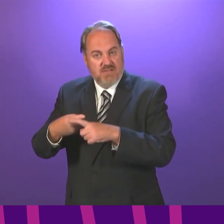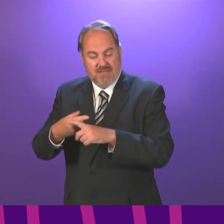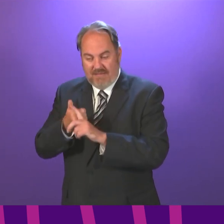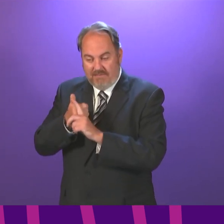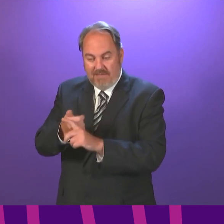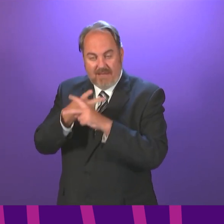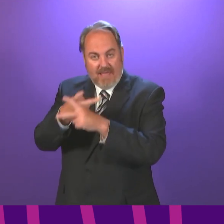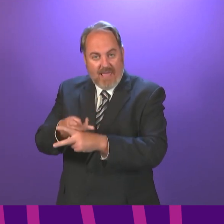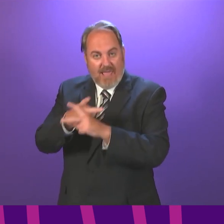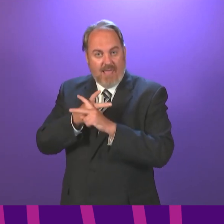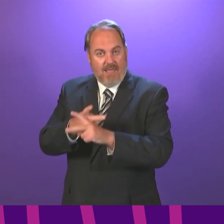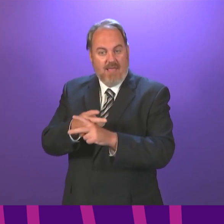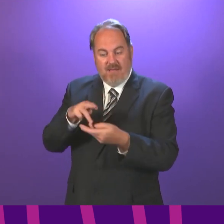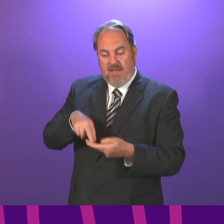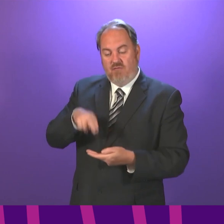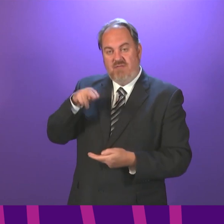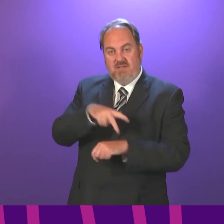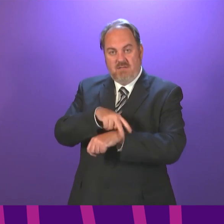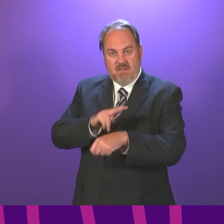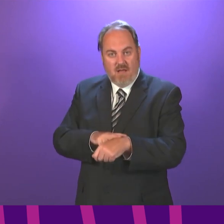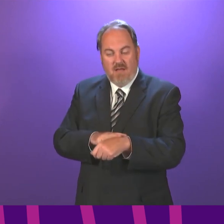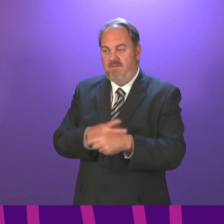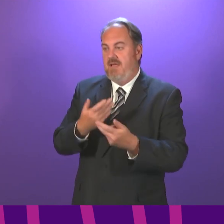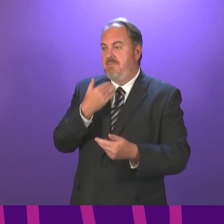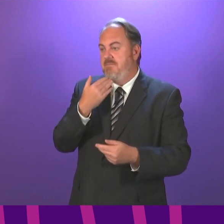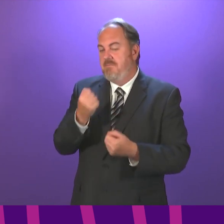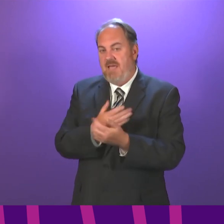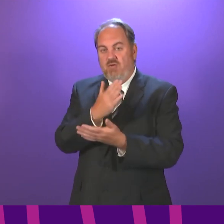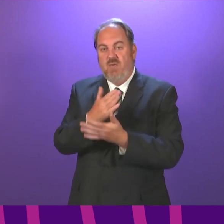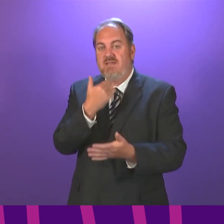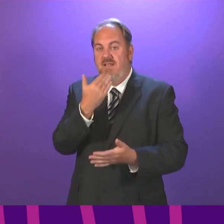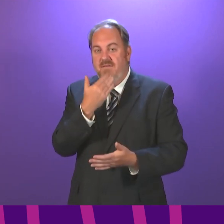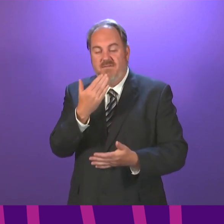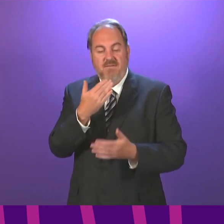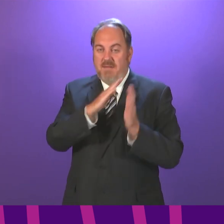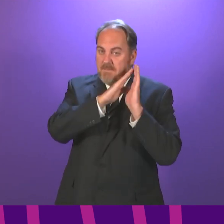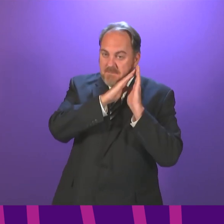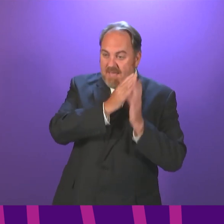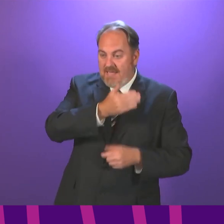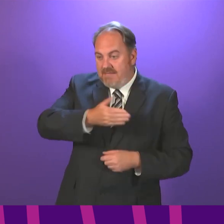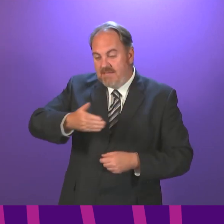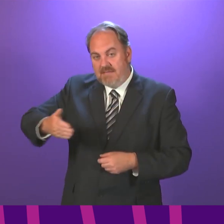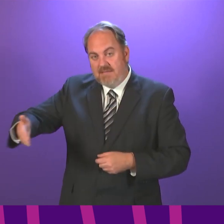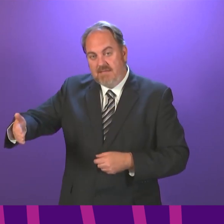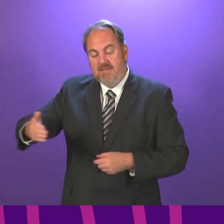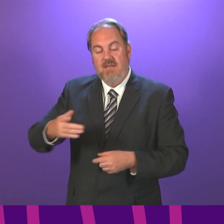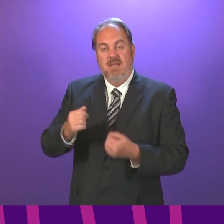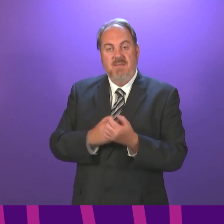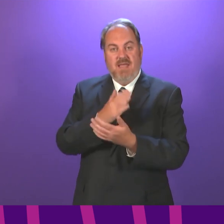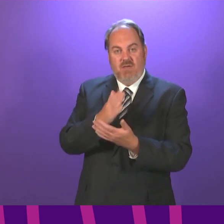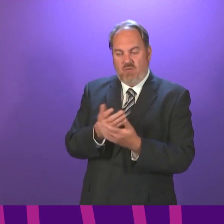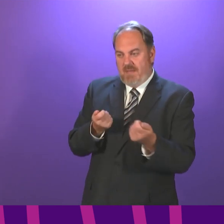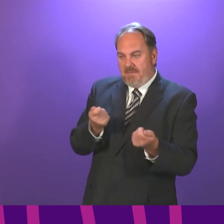funding to boost staffing levels and available beds. We also remain in daily contact with boards as they manage their capacity